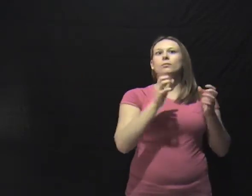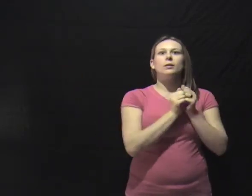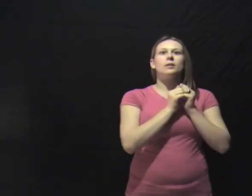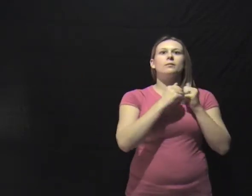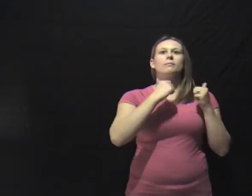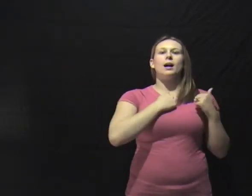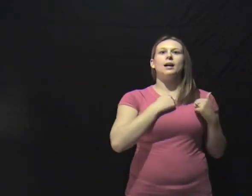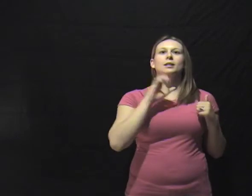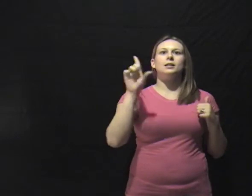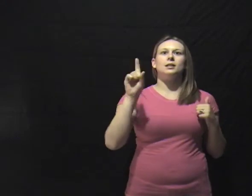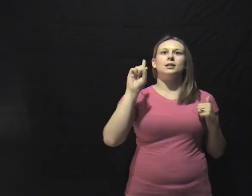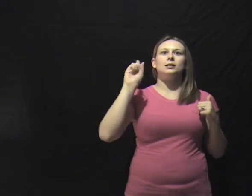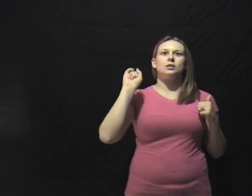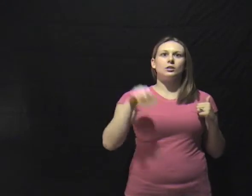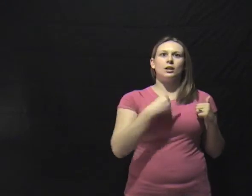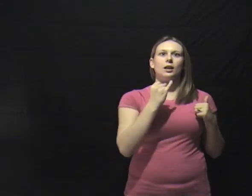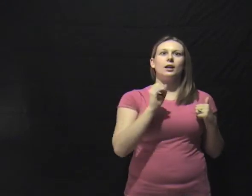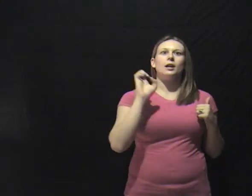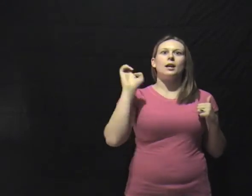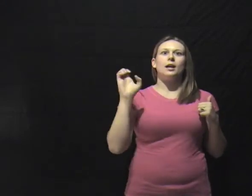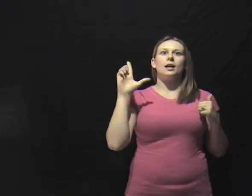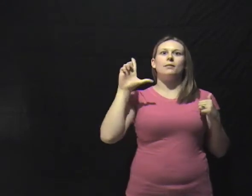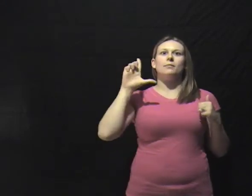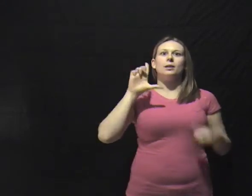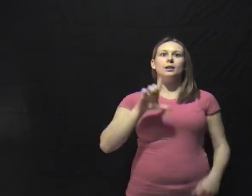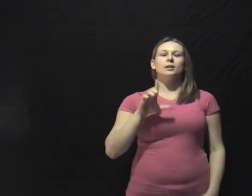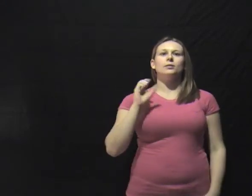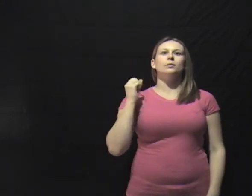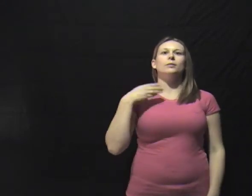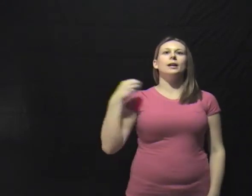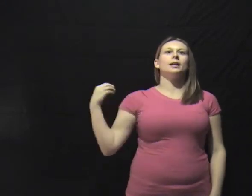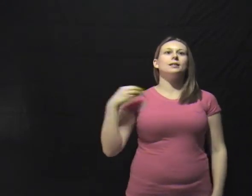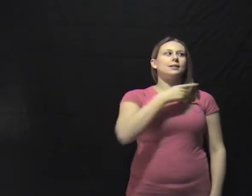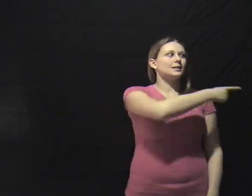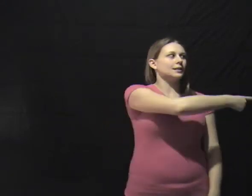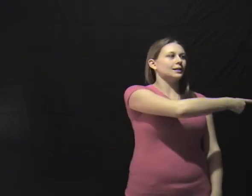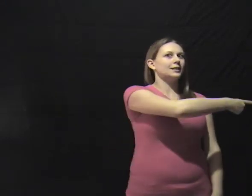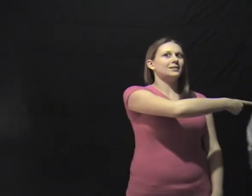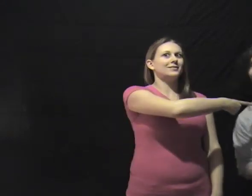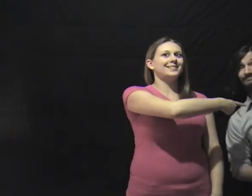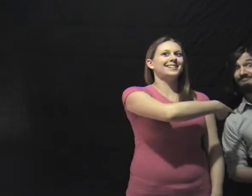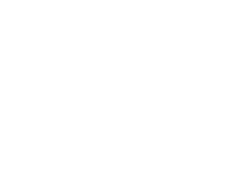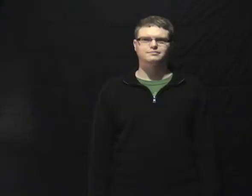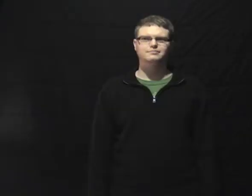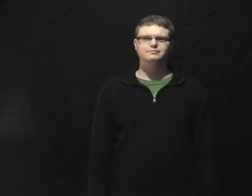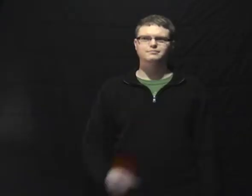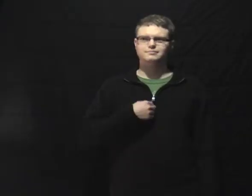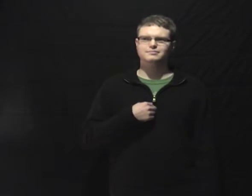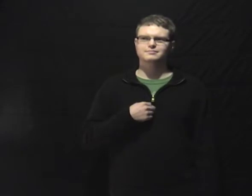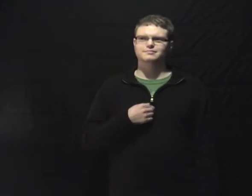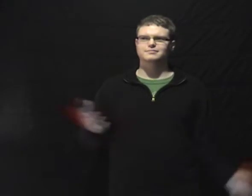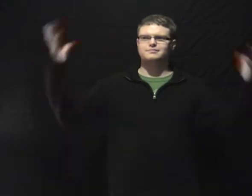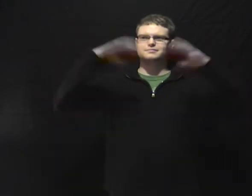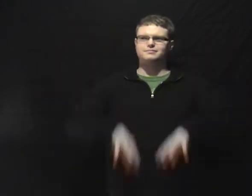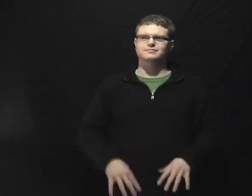on my chain Go in and look and see And I won't let you